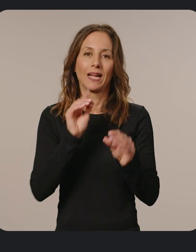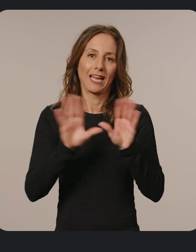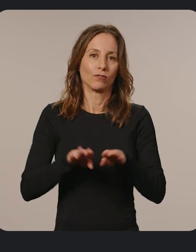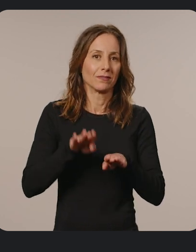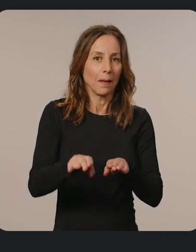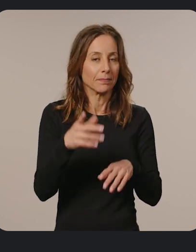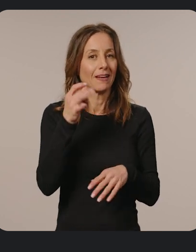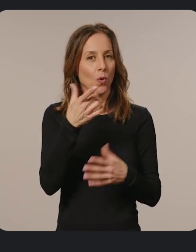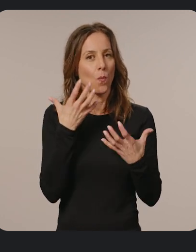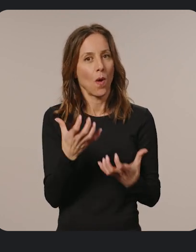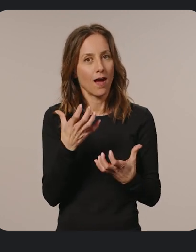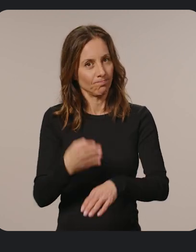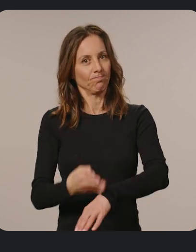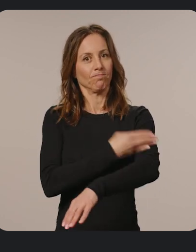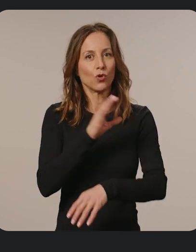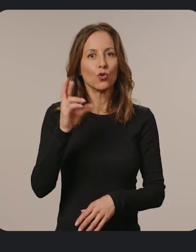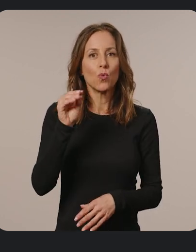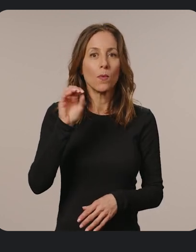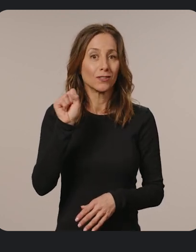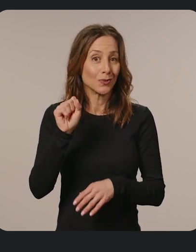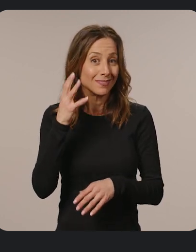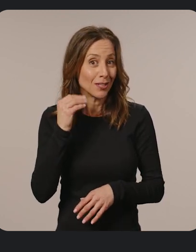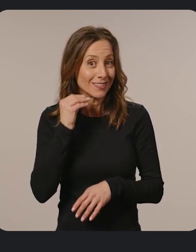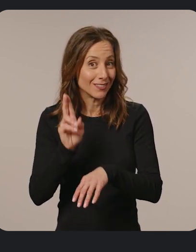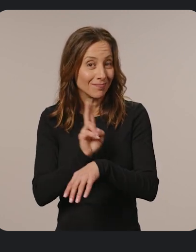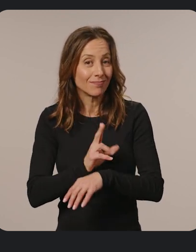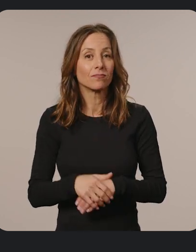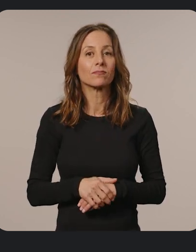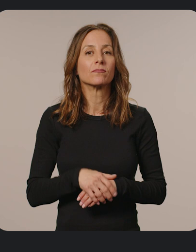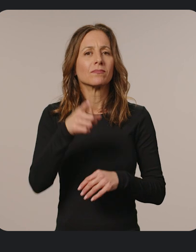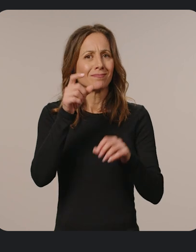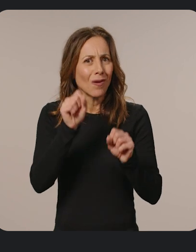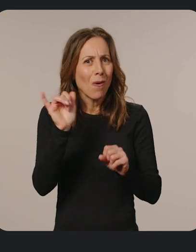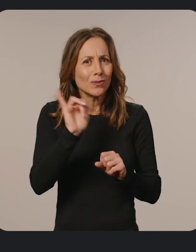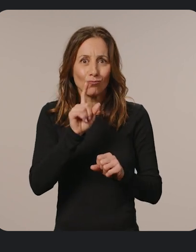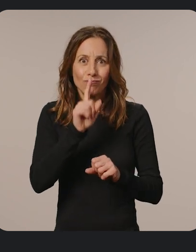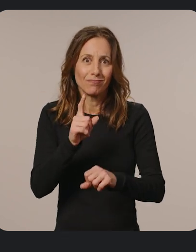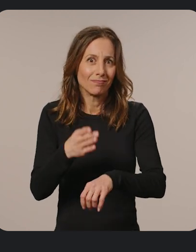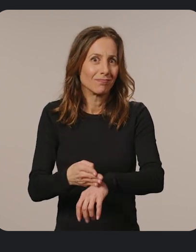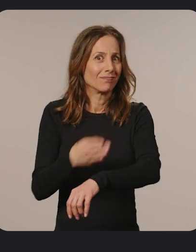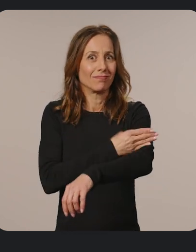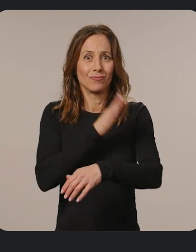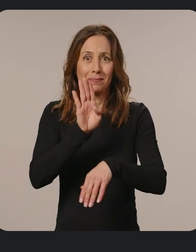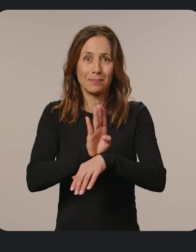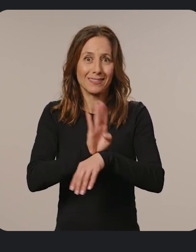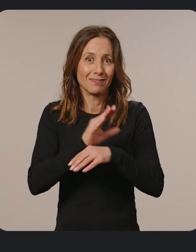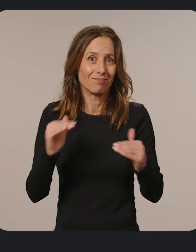take if you want to improve your Chrome OS user experience. It can also take your business results to the next level like it